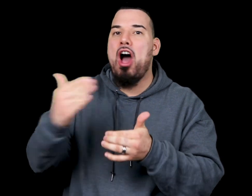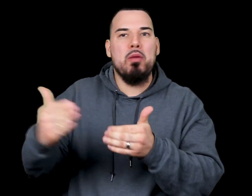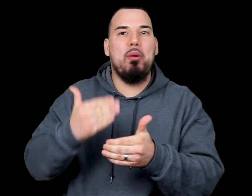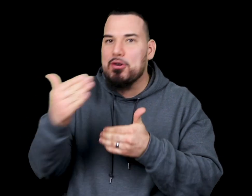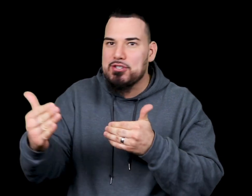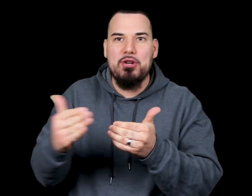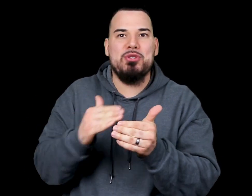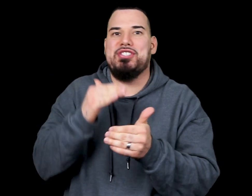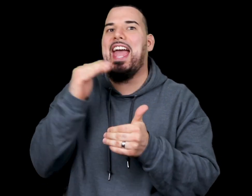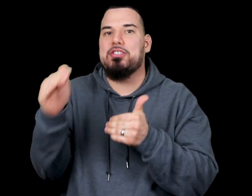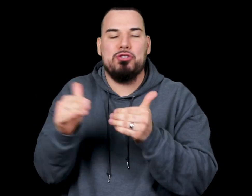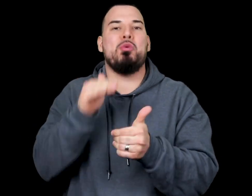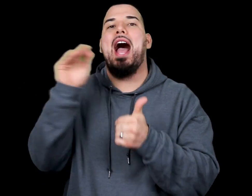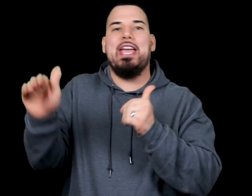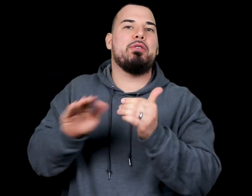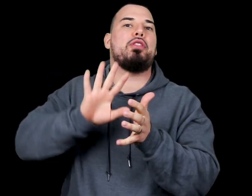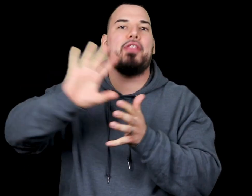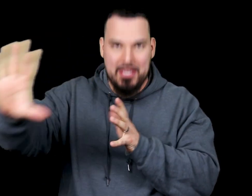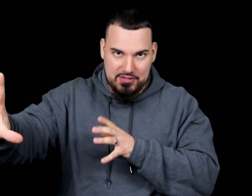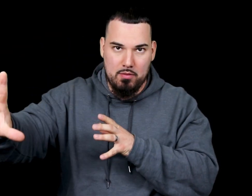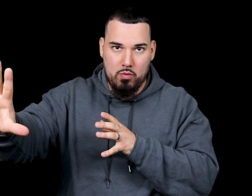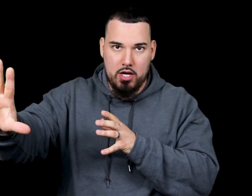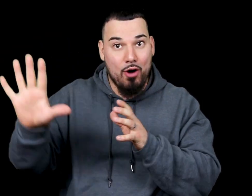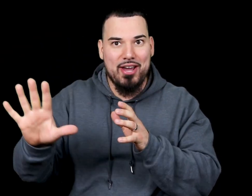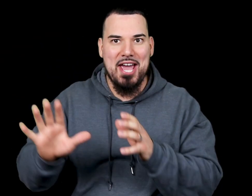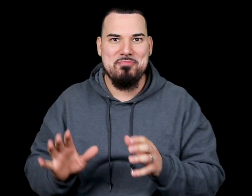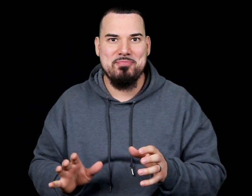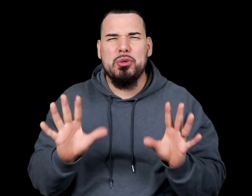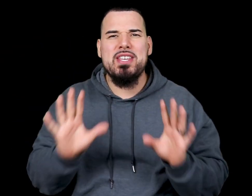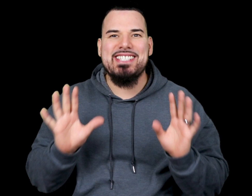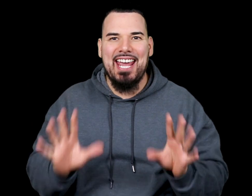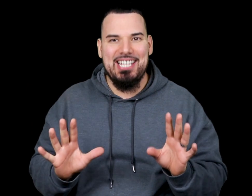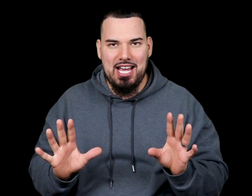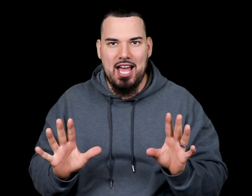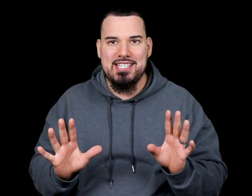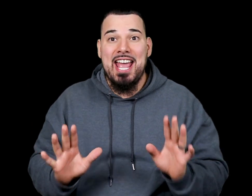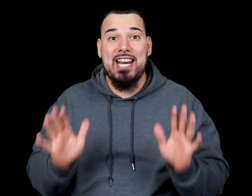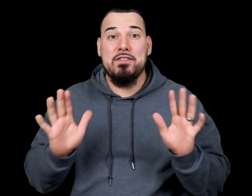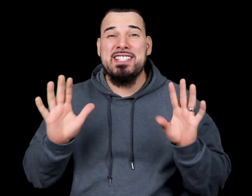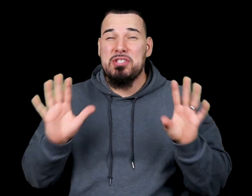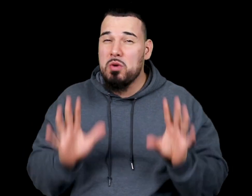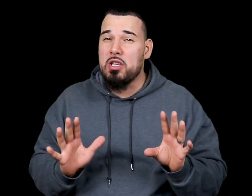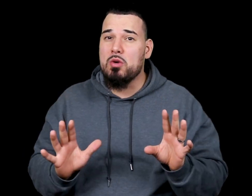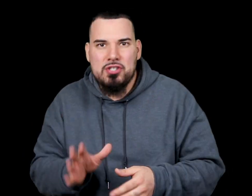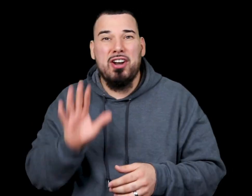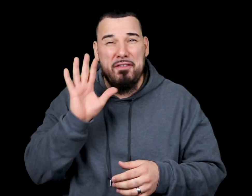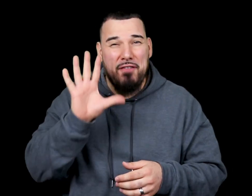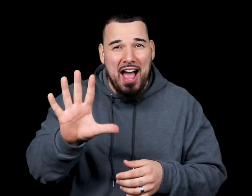non-personal, statue, idol thing somewhere. Okay? Do this daily, guys. And if this is new to you, start at five